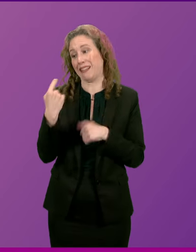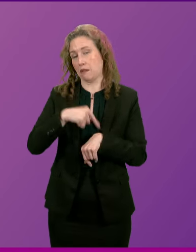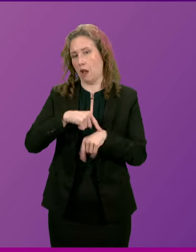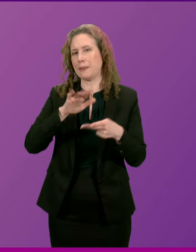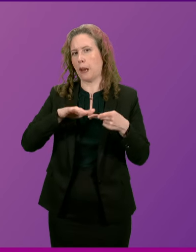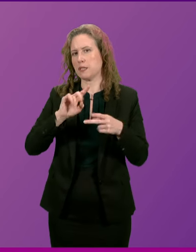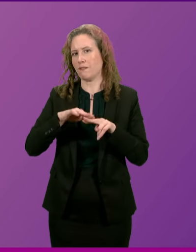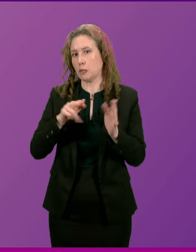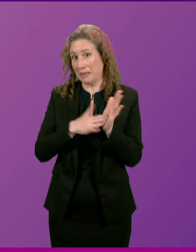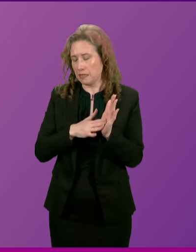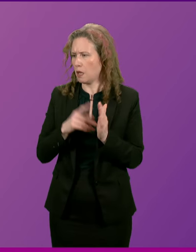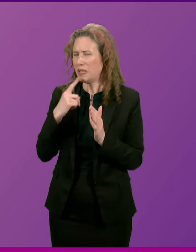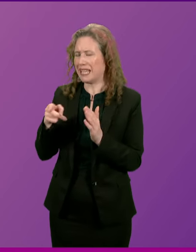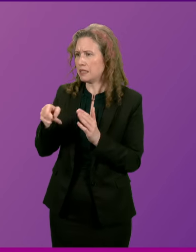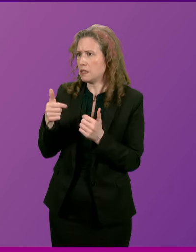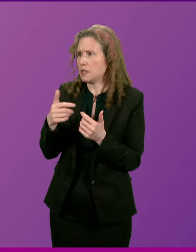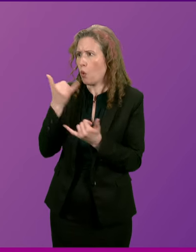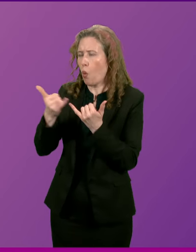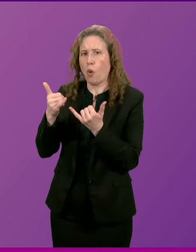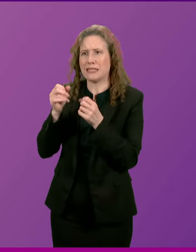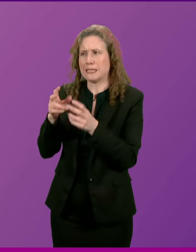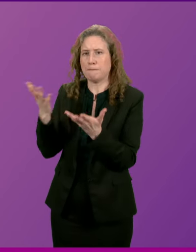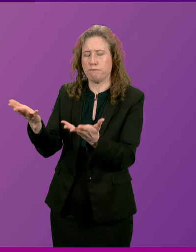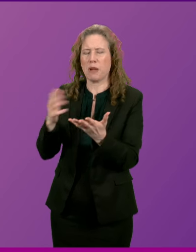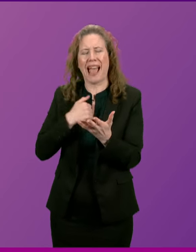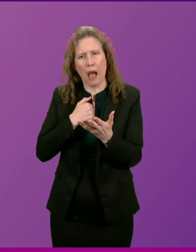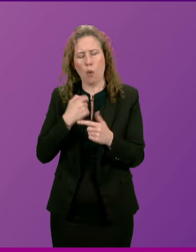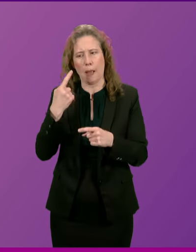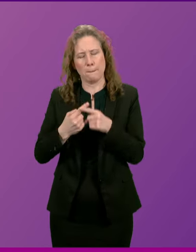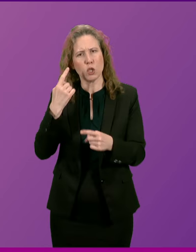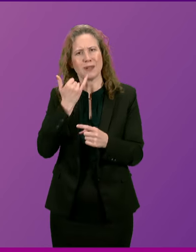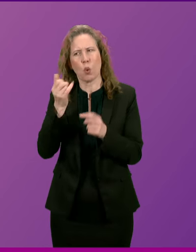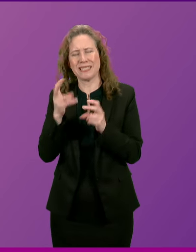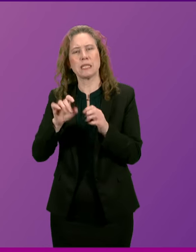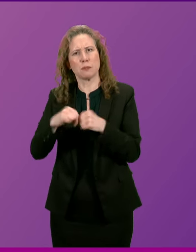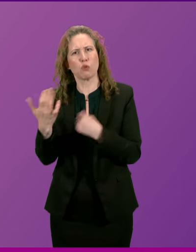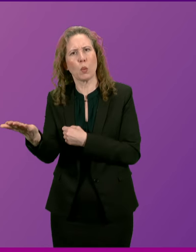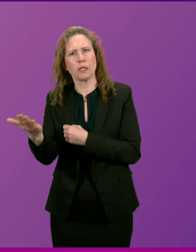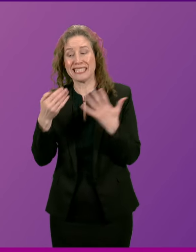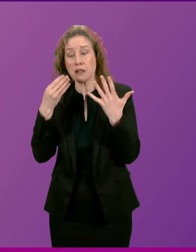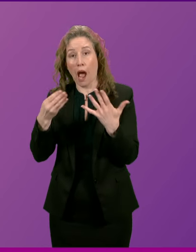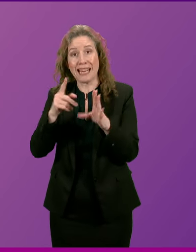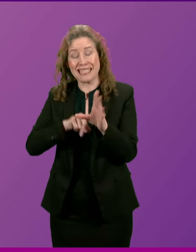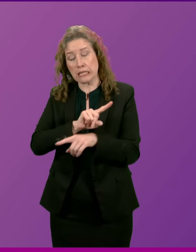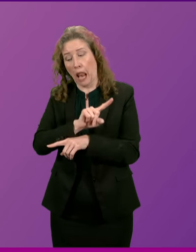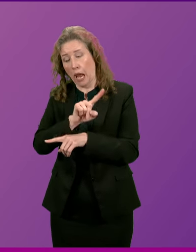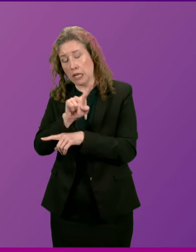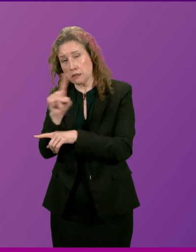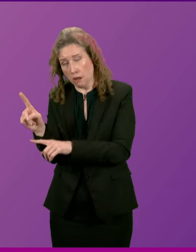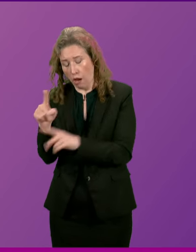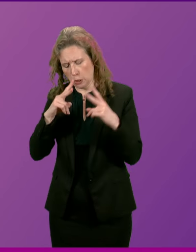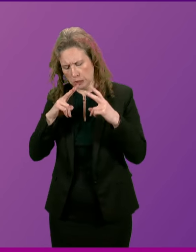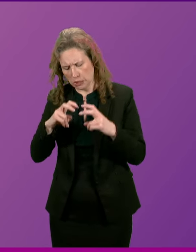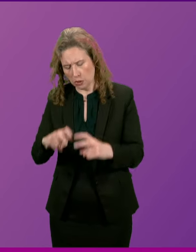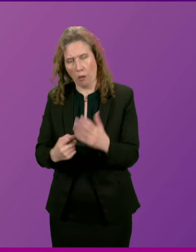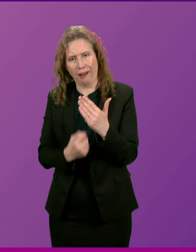time. The fatal accident inquiry system is so broken that it has taken nine years to report on the deaths